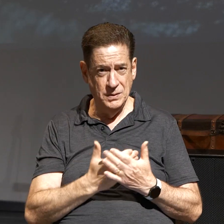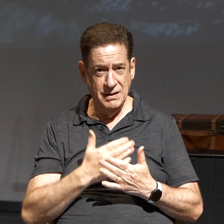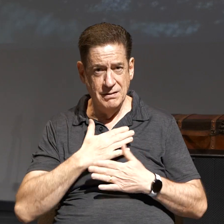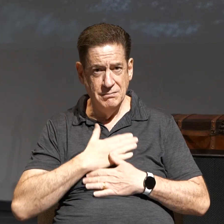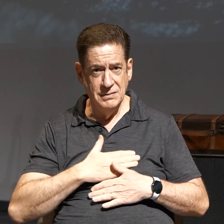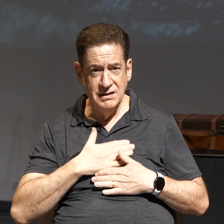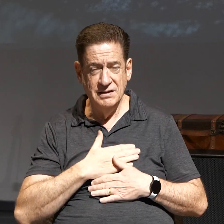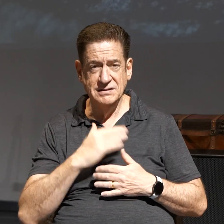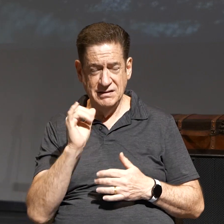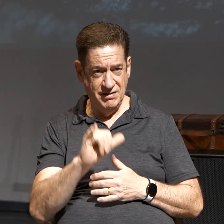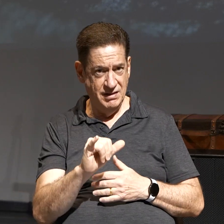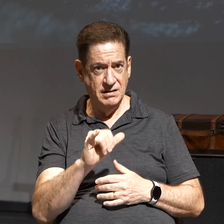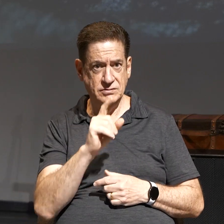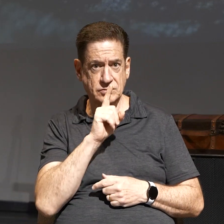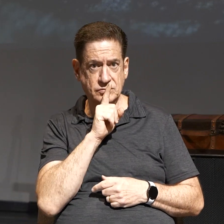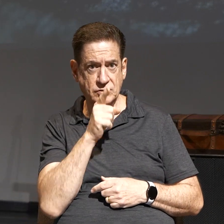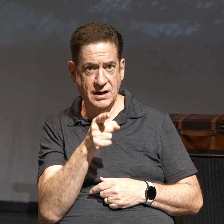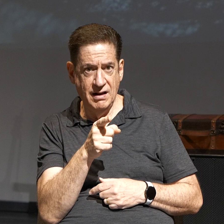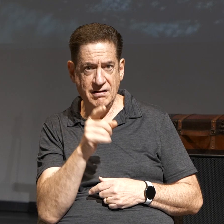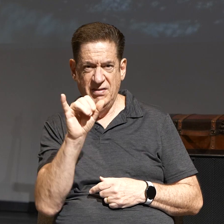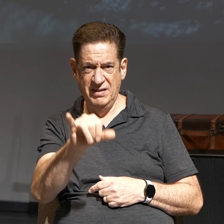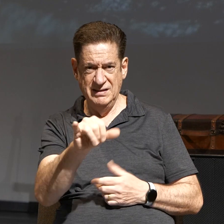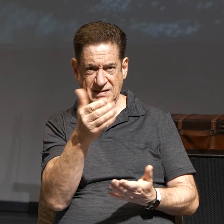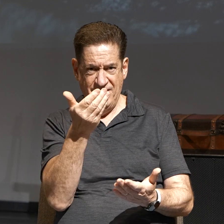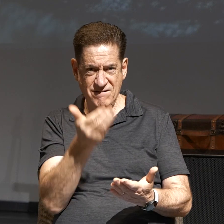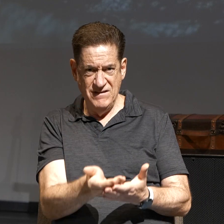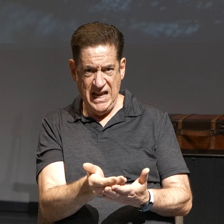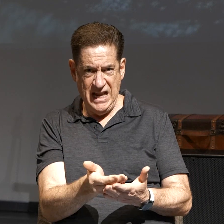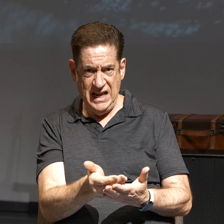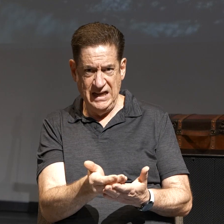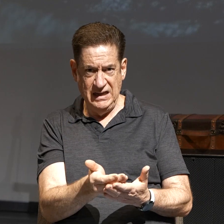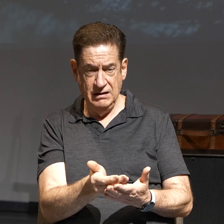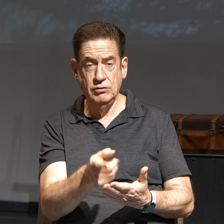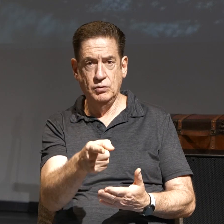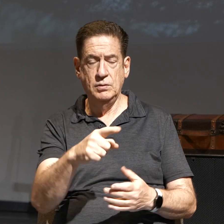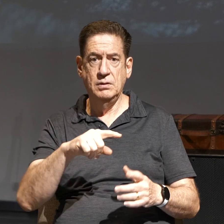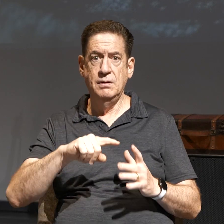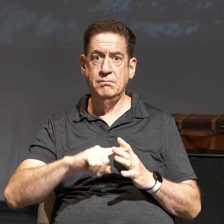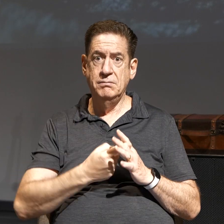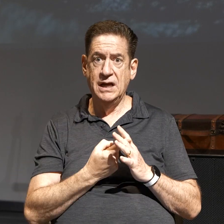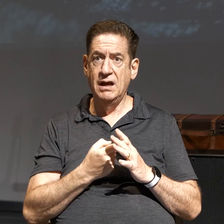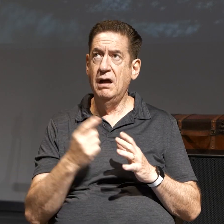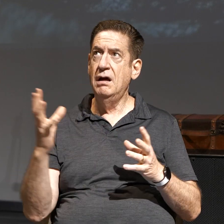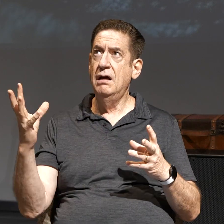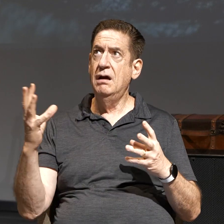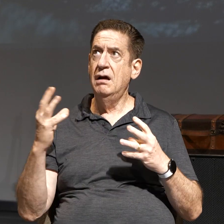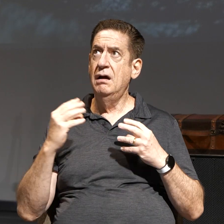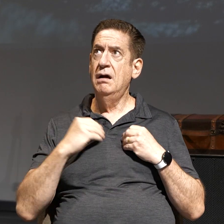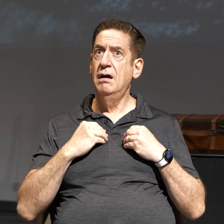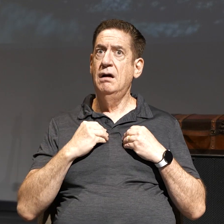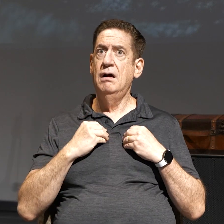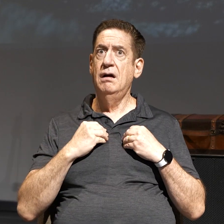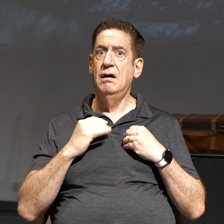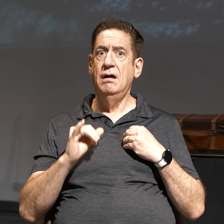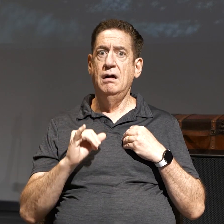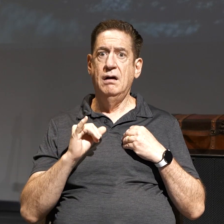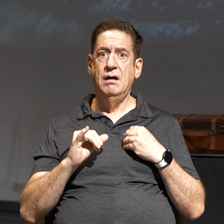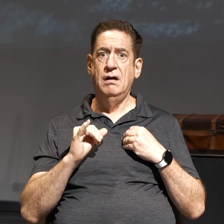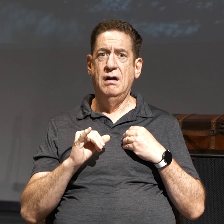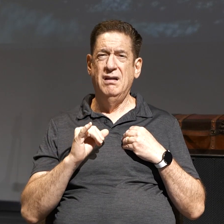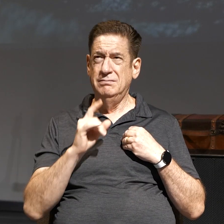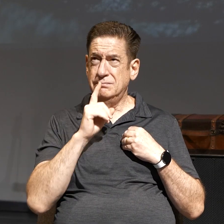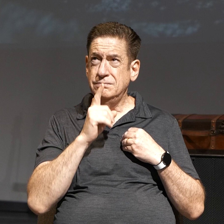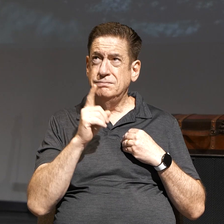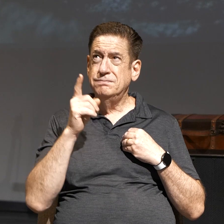that's a reality. That's a fact. And you begin to absorb that throughout the day. How great is the love the